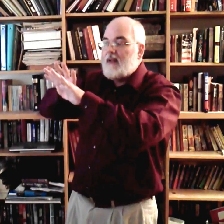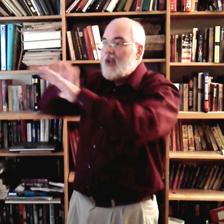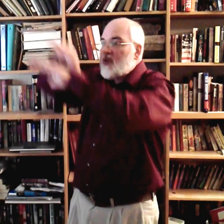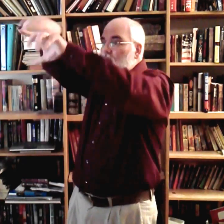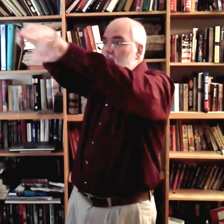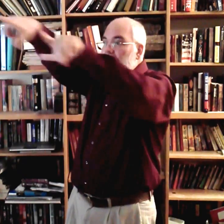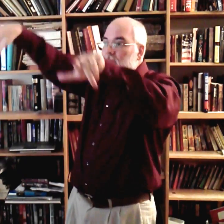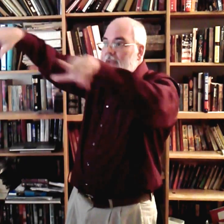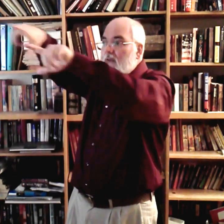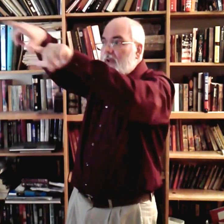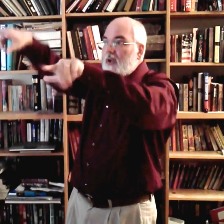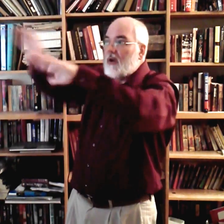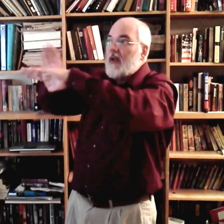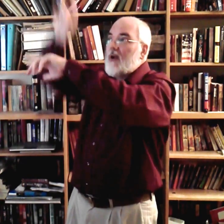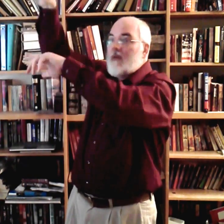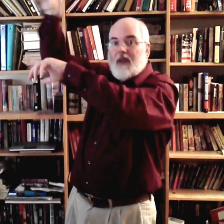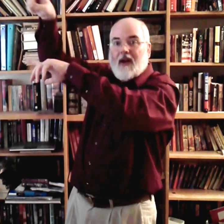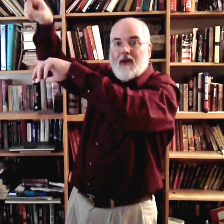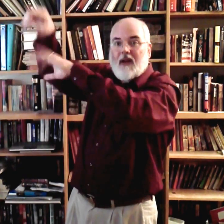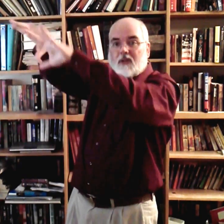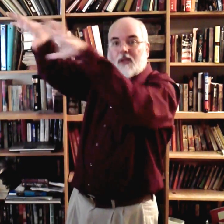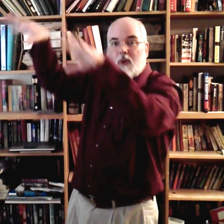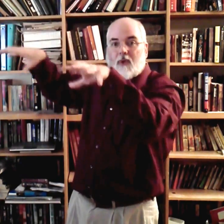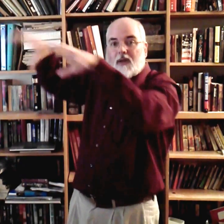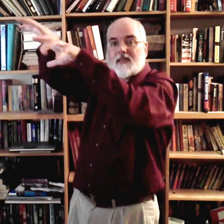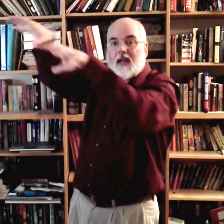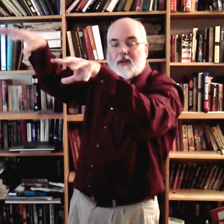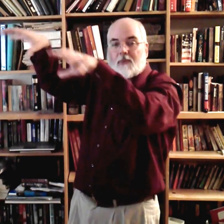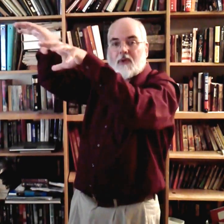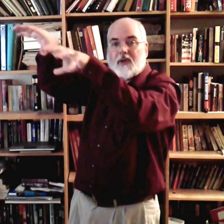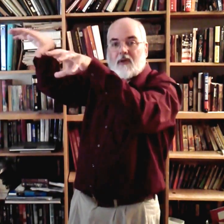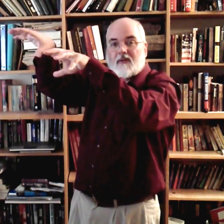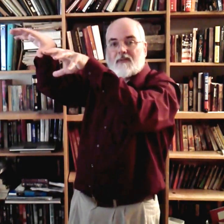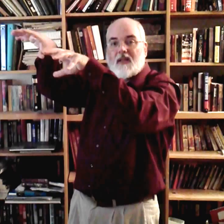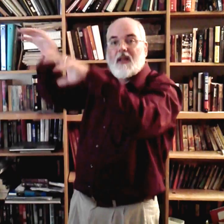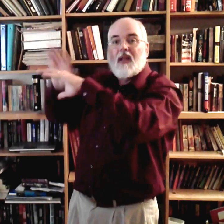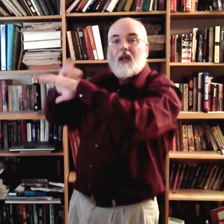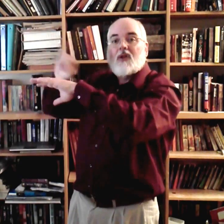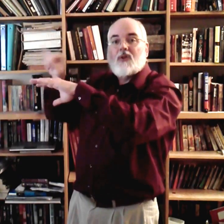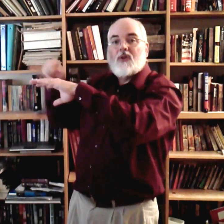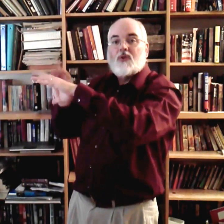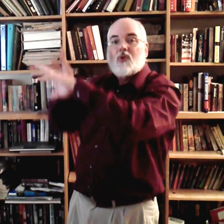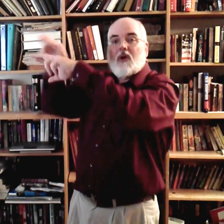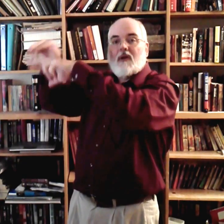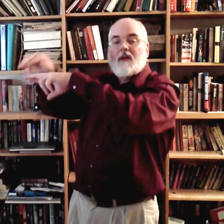and Jordan must be over here to get over there, right? So that's why we're going to sign it up over here. Jordan,